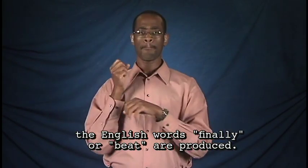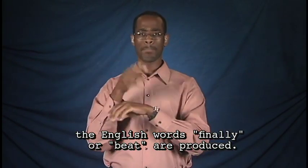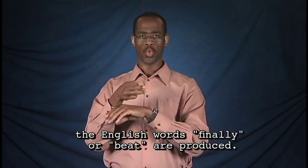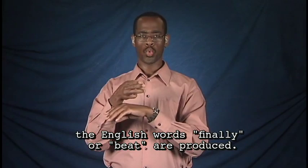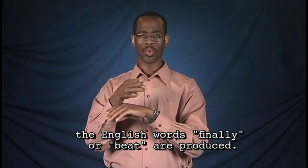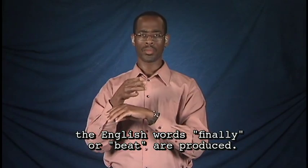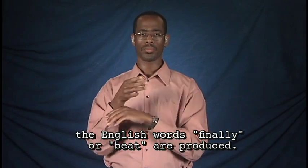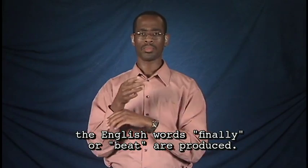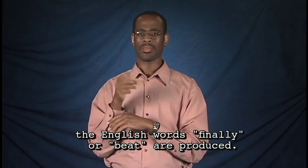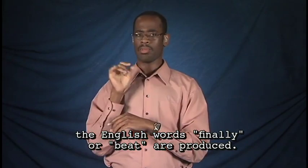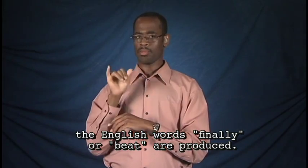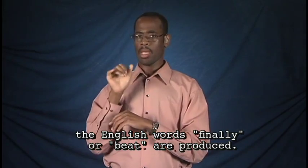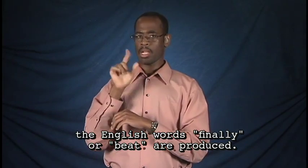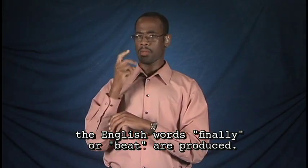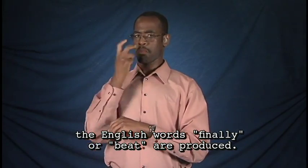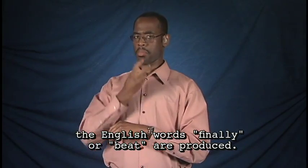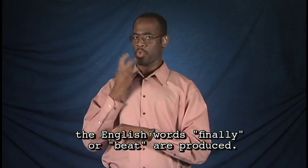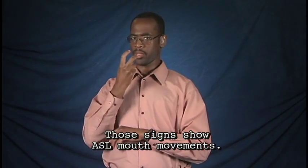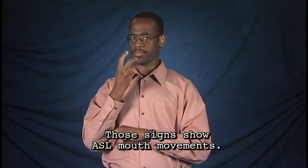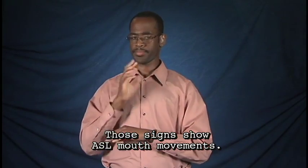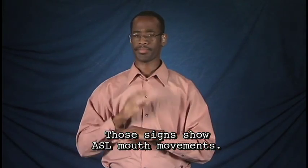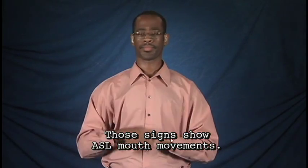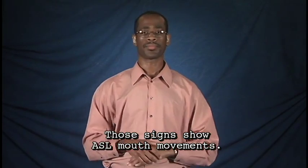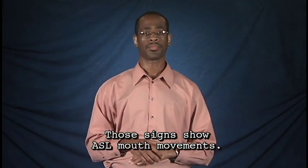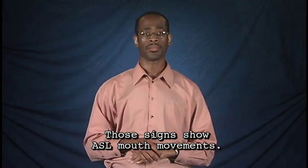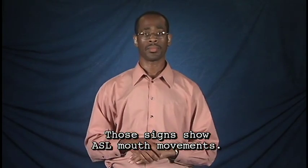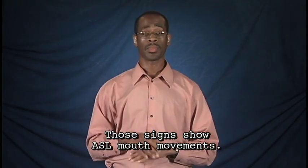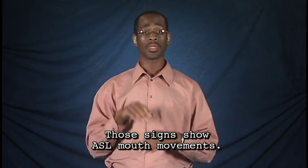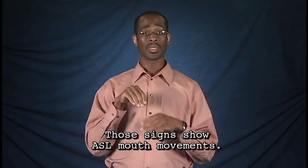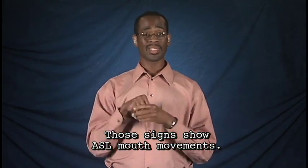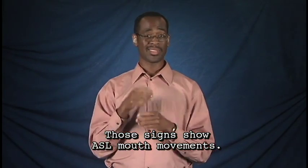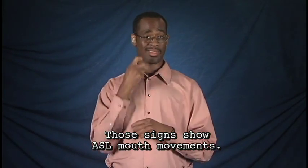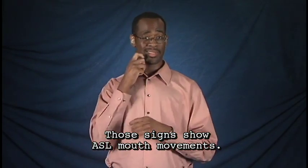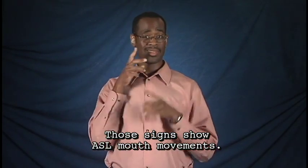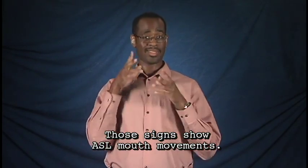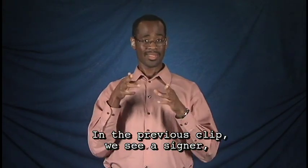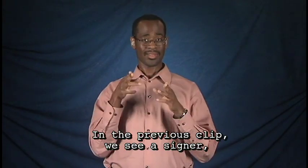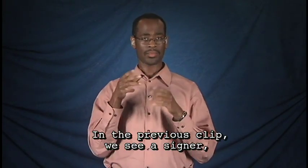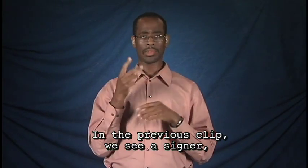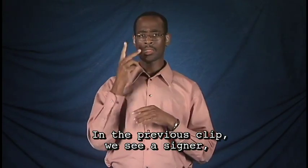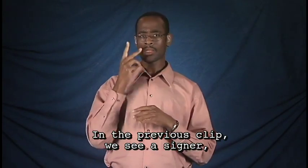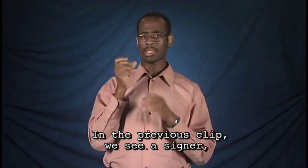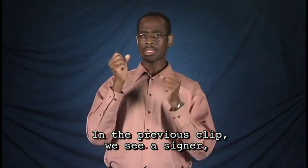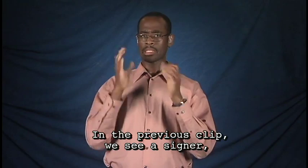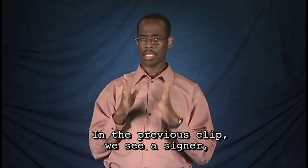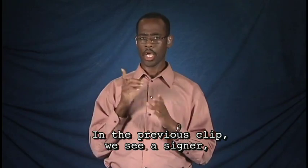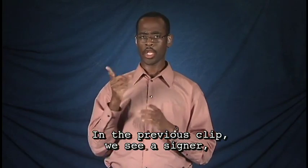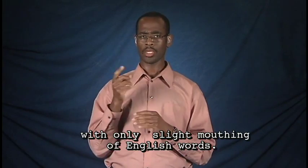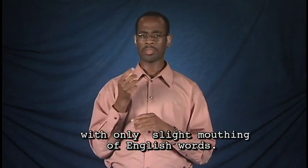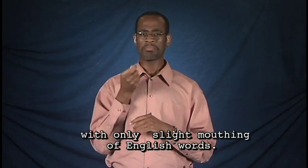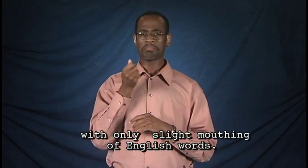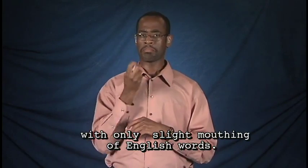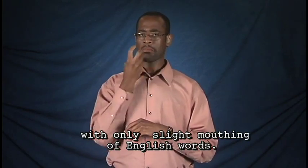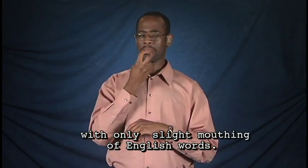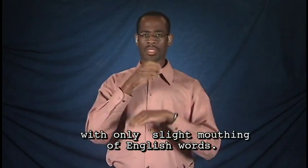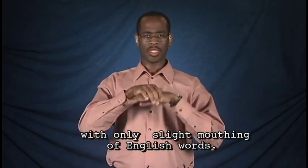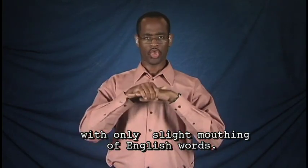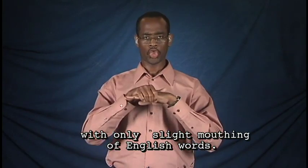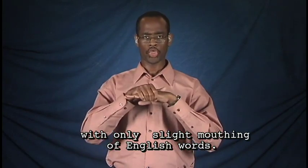beat, are produced. Those signs show ASL mouth movements. In the previous clip, we see a signer with only slight mouthing of